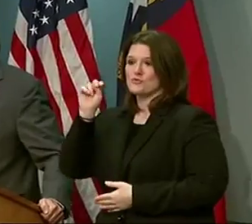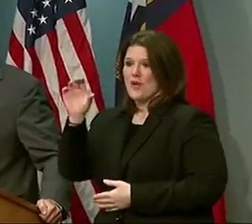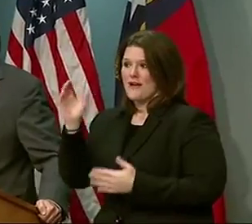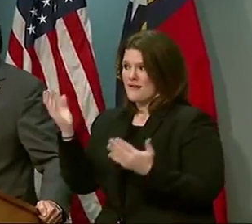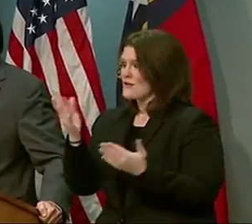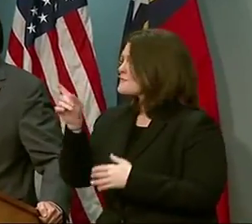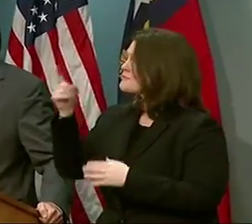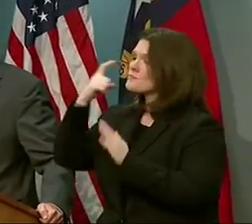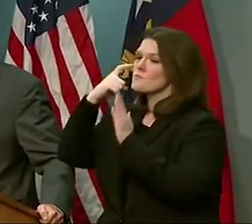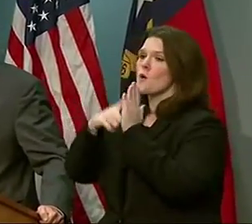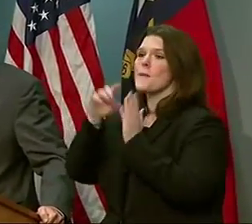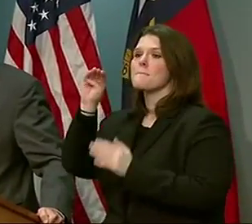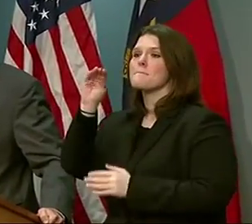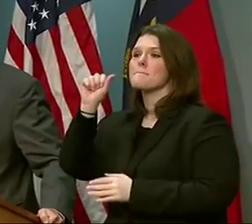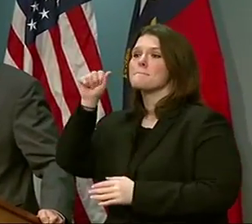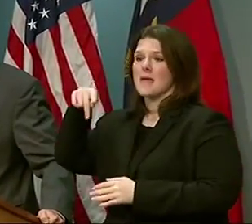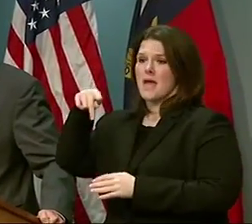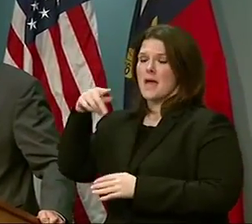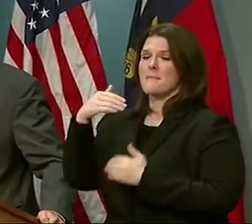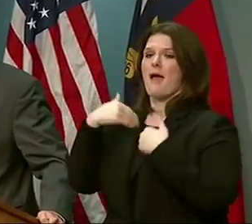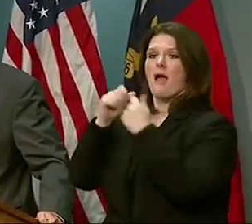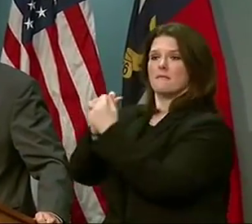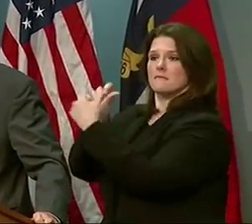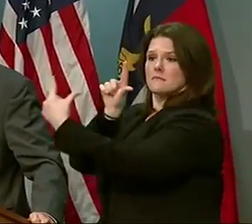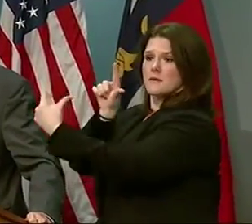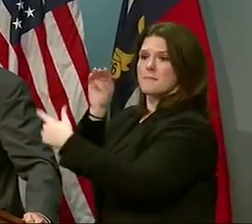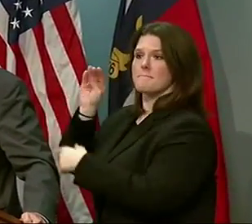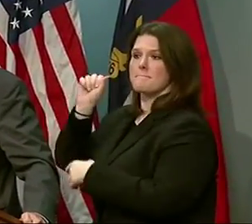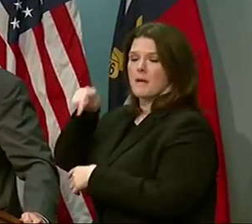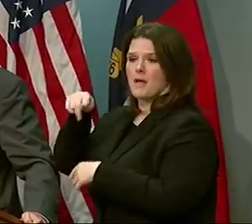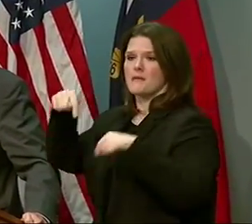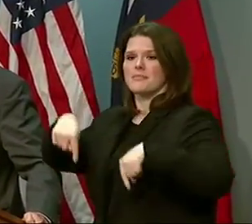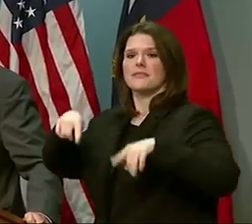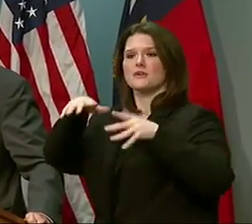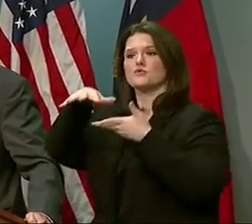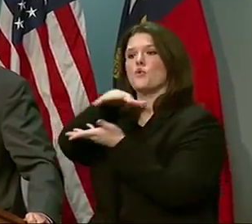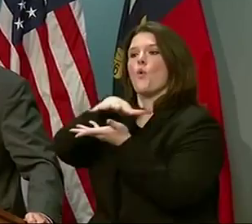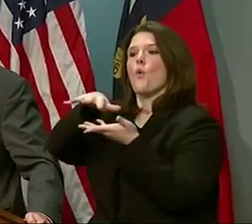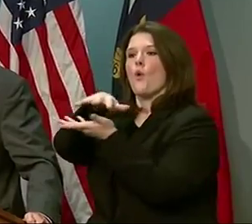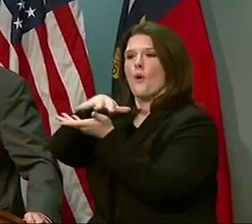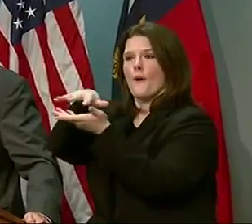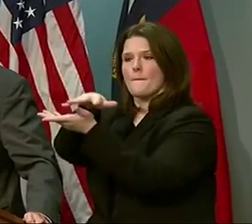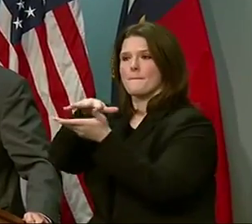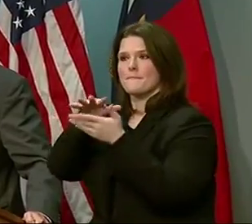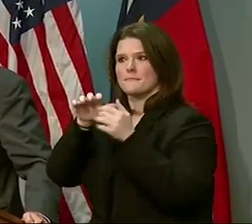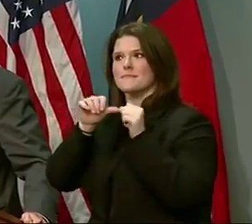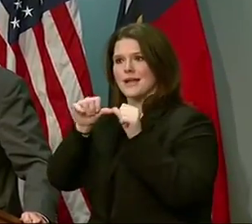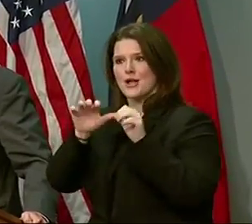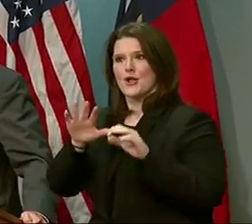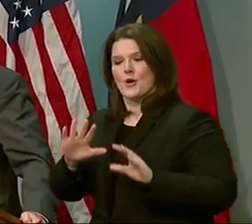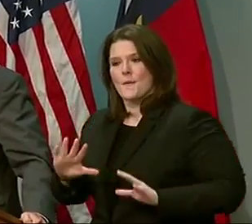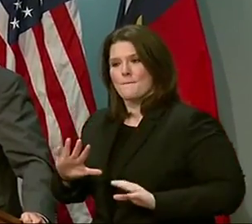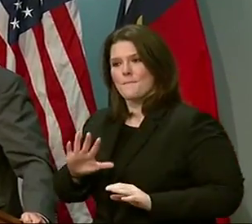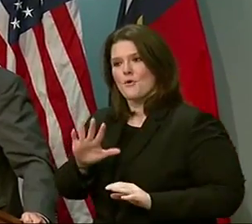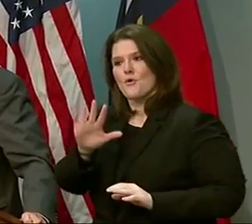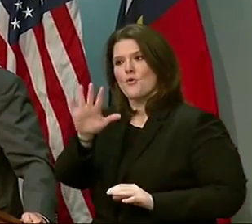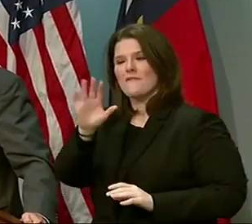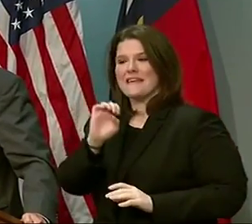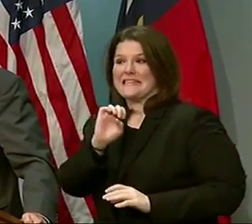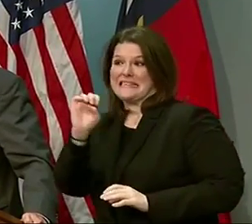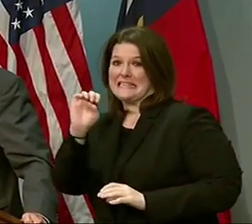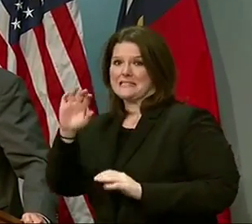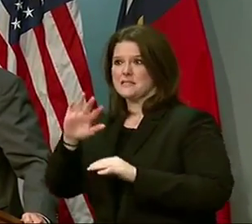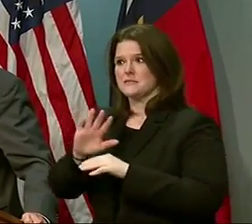As you can see by the map to my right, this storm keeps moving more to the east